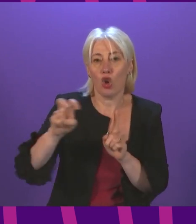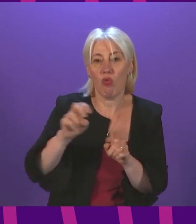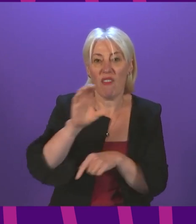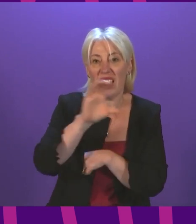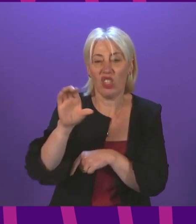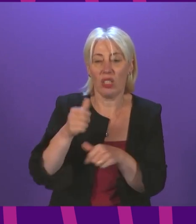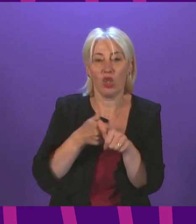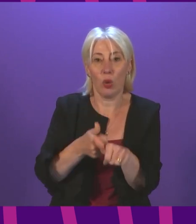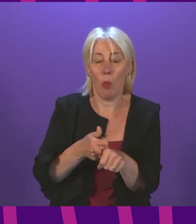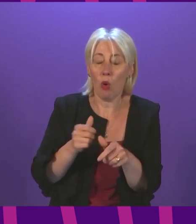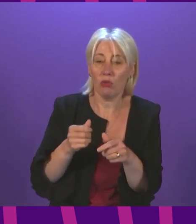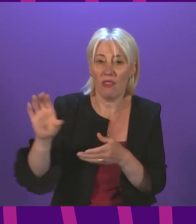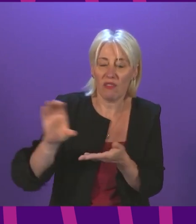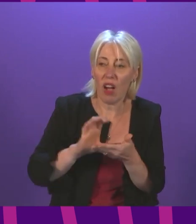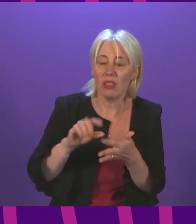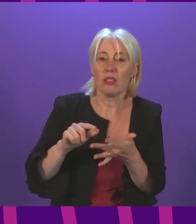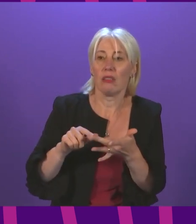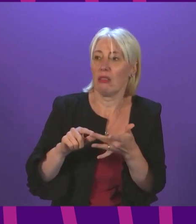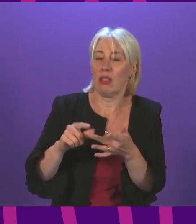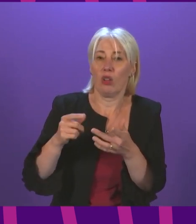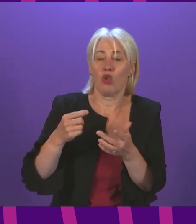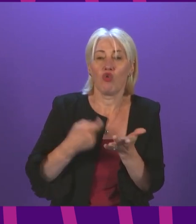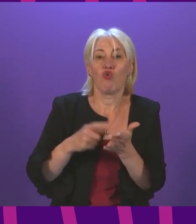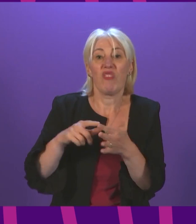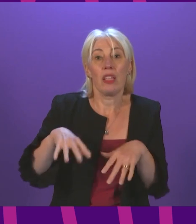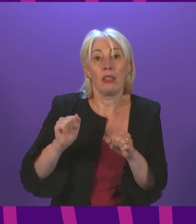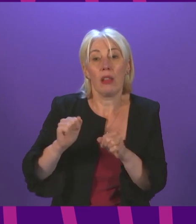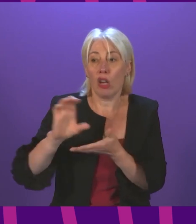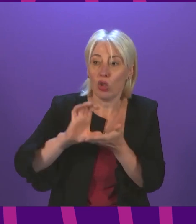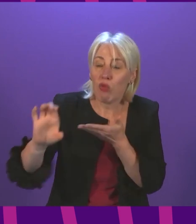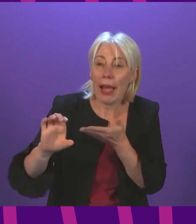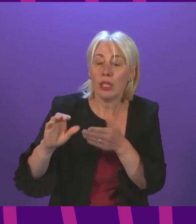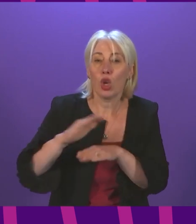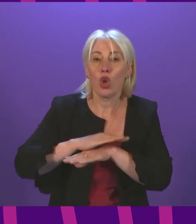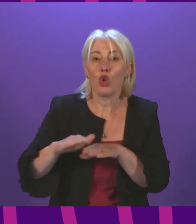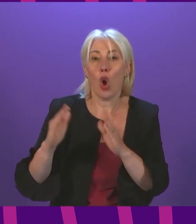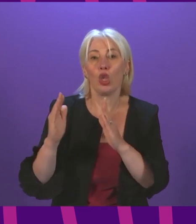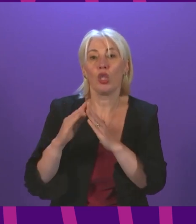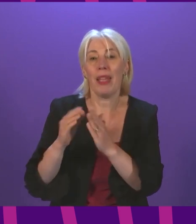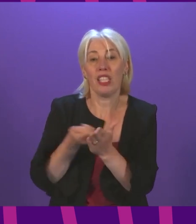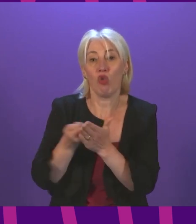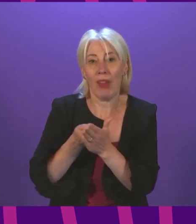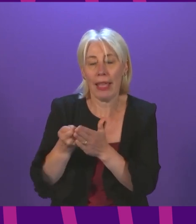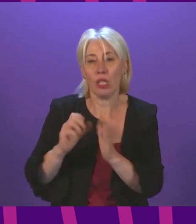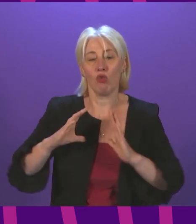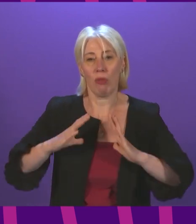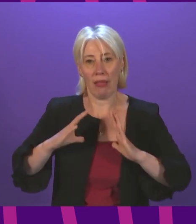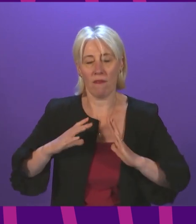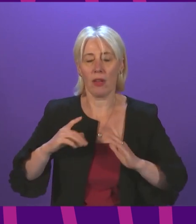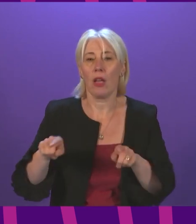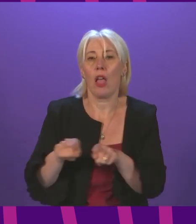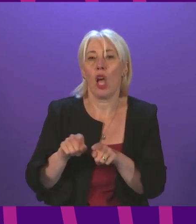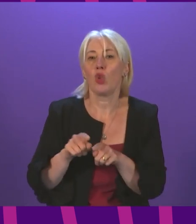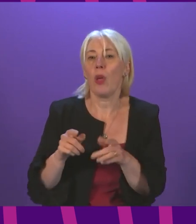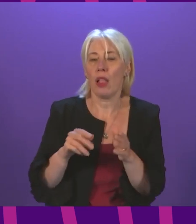strategic framework business fund grant scheme restart grants non-domestic rate relief and of course through the uk government although this is soon